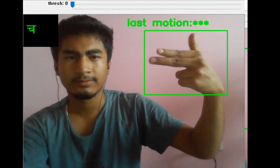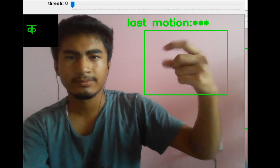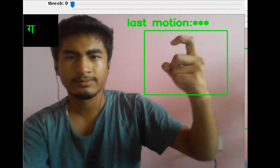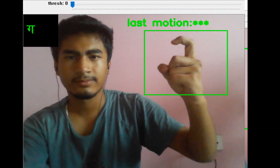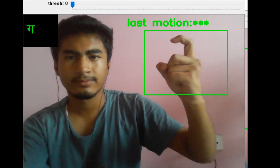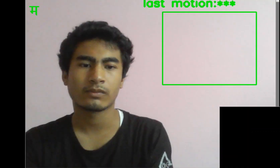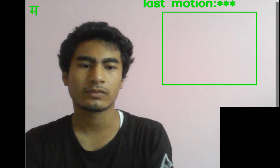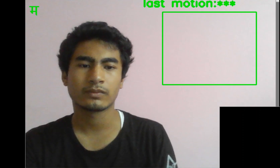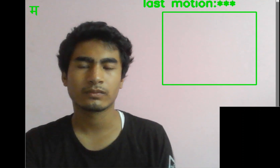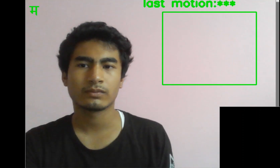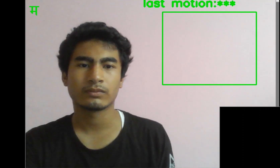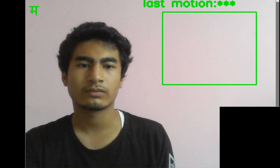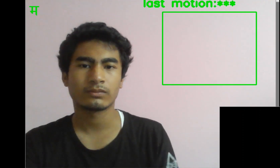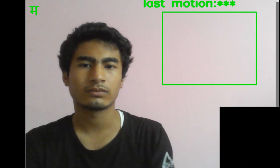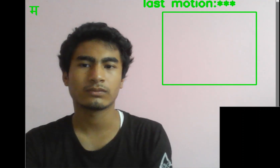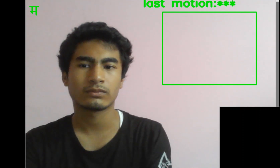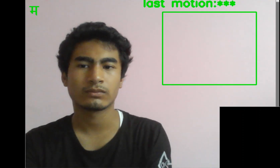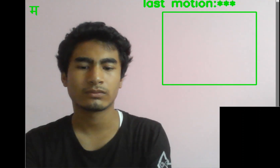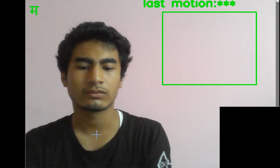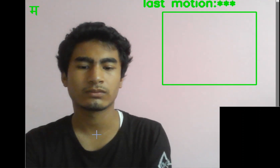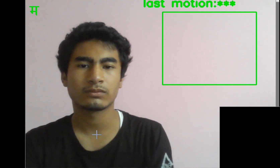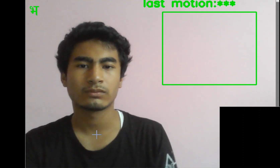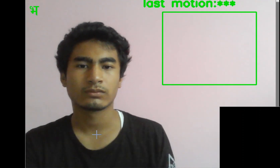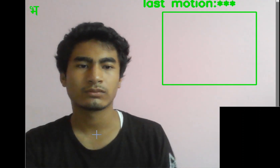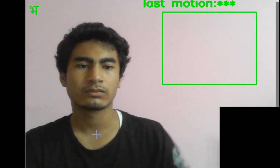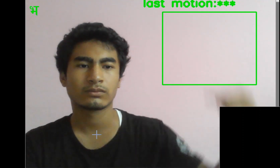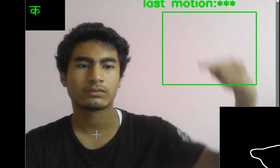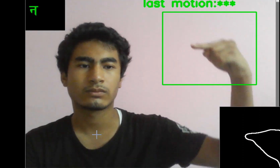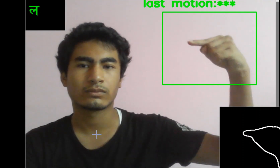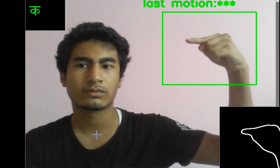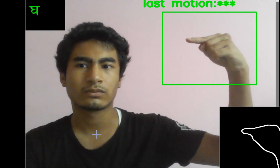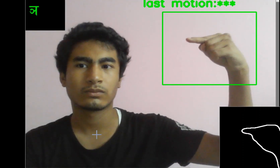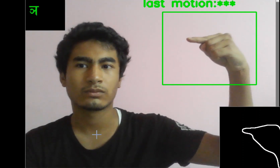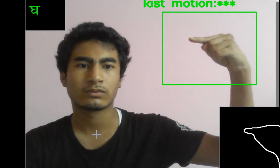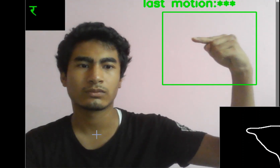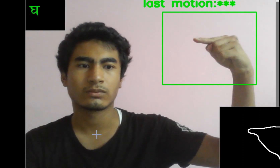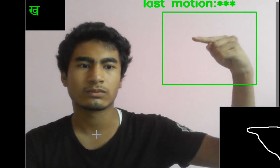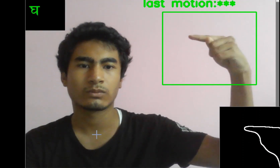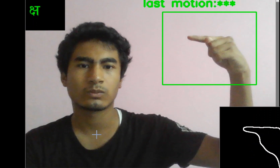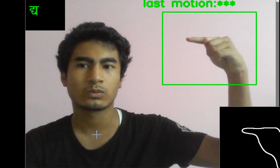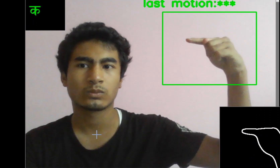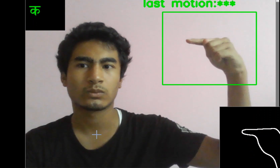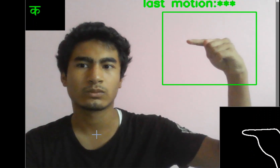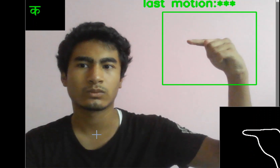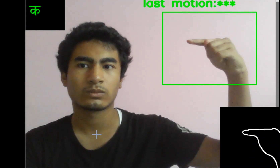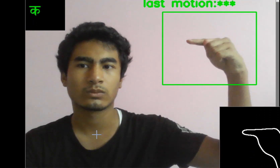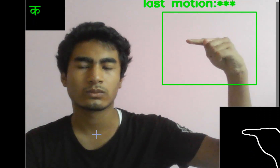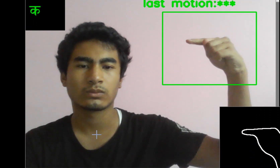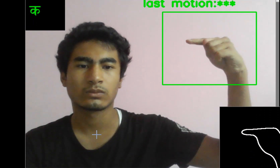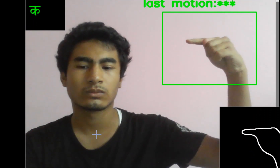the user can also obtain simple nepali words here is a demonstration of nepali word callama the sign representation of alphabets ko